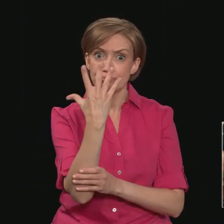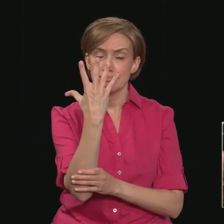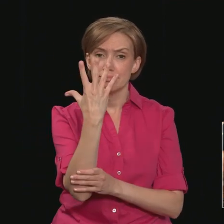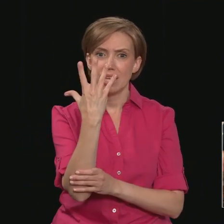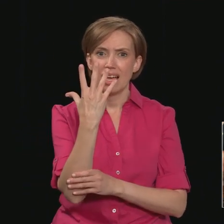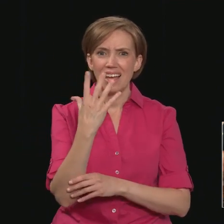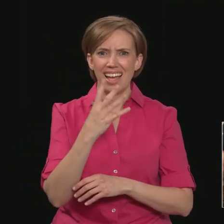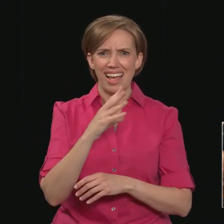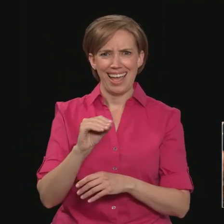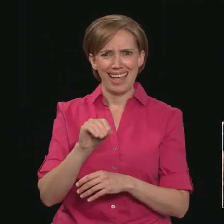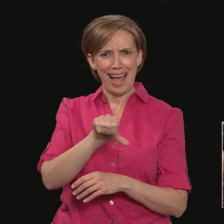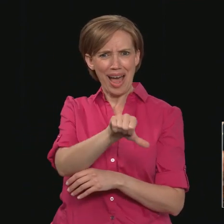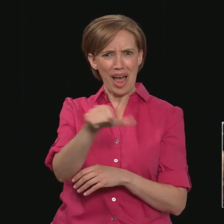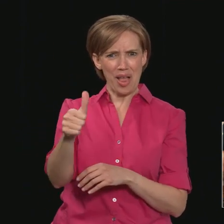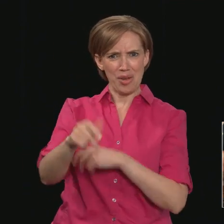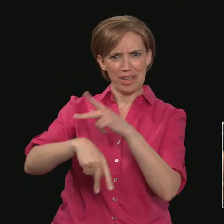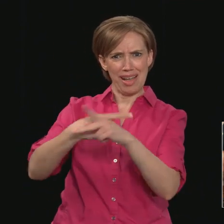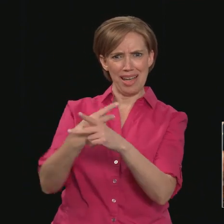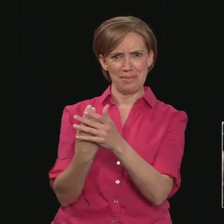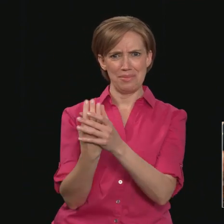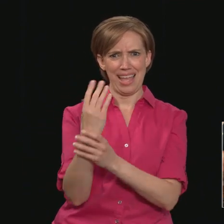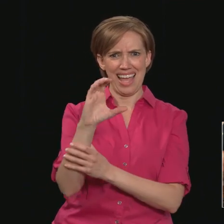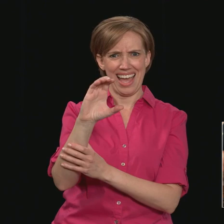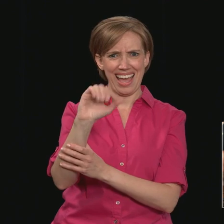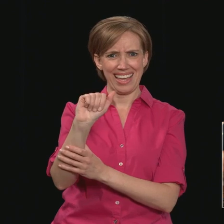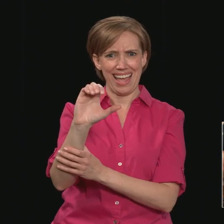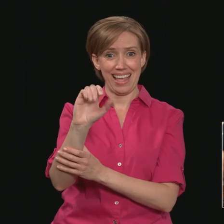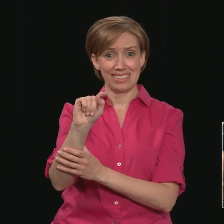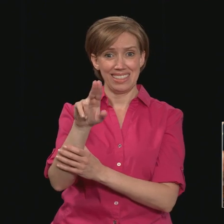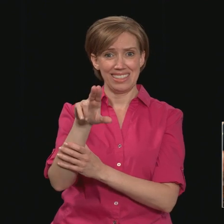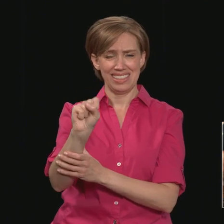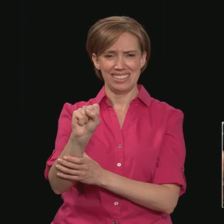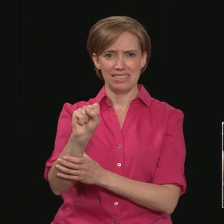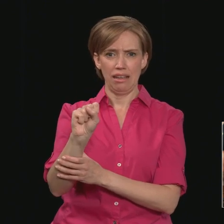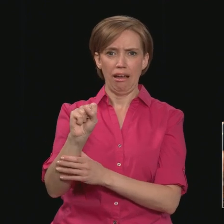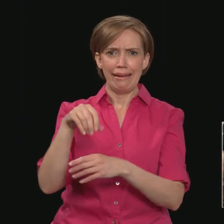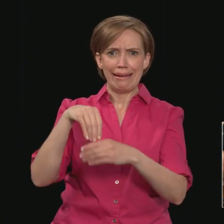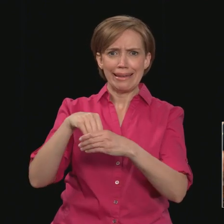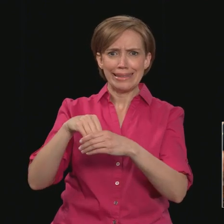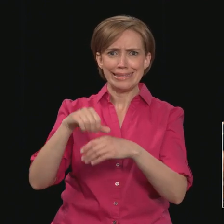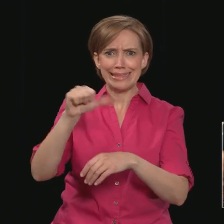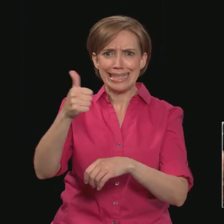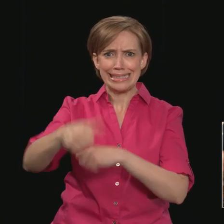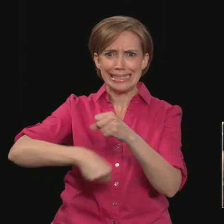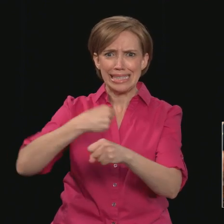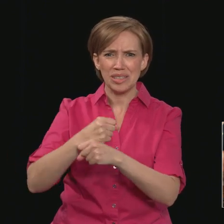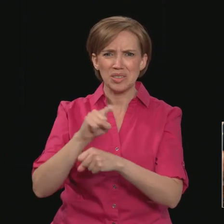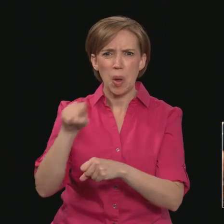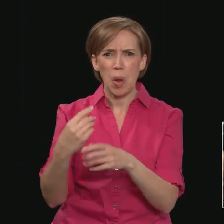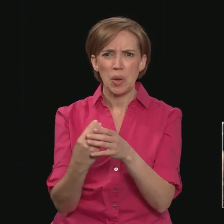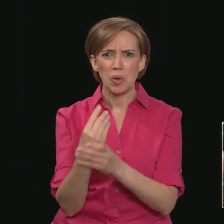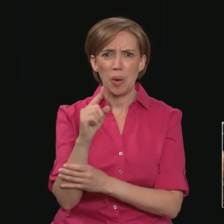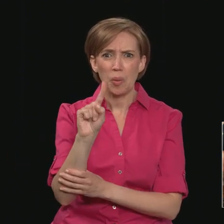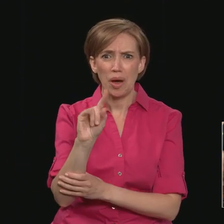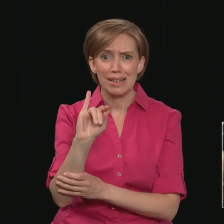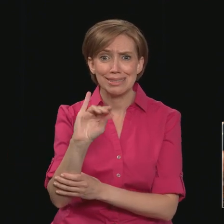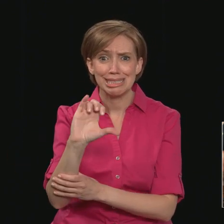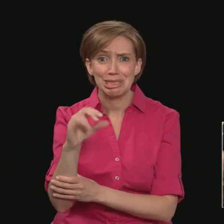one inch in its first 10 years of life. There's probably not a lot in common between bamboo and cactus. Although one